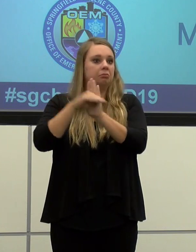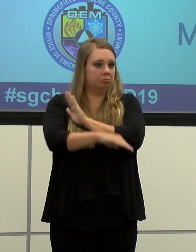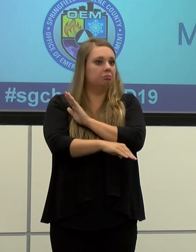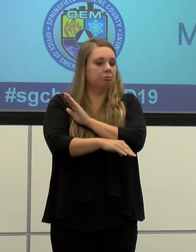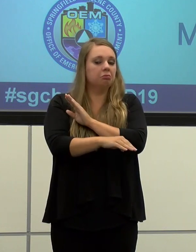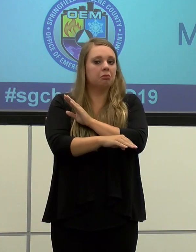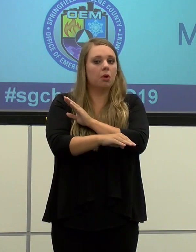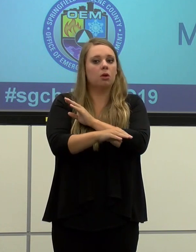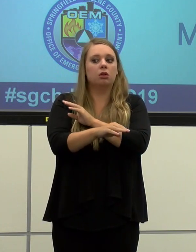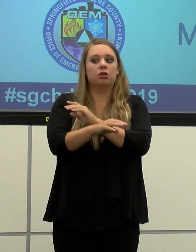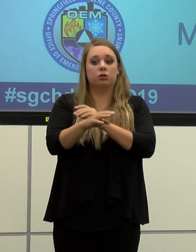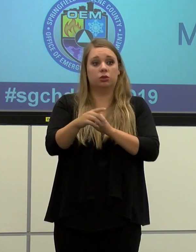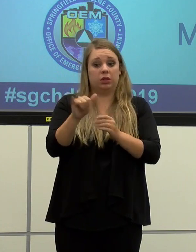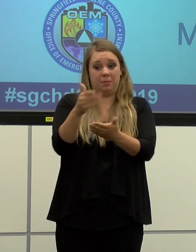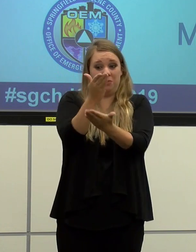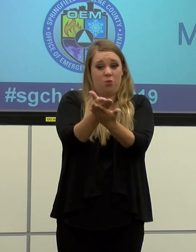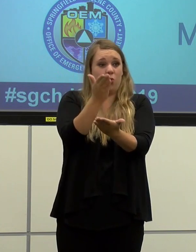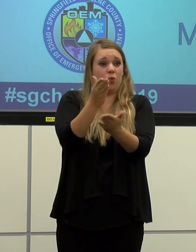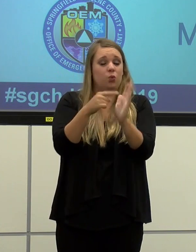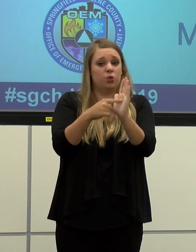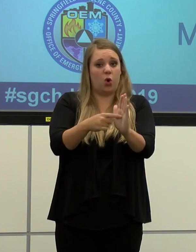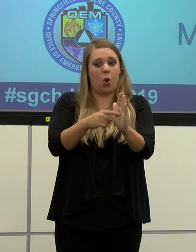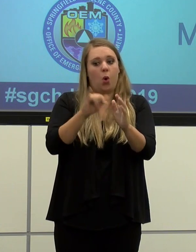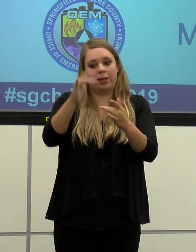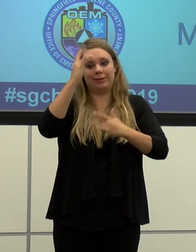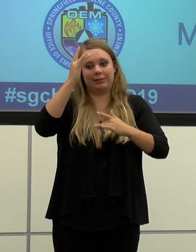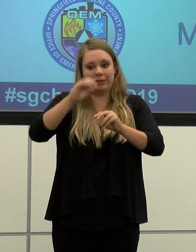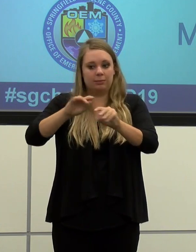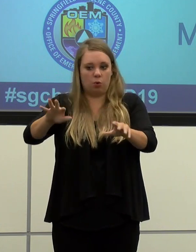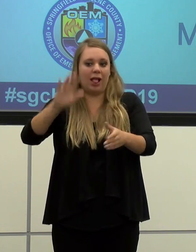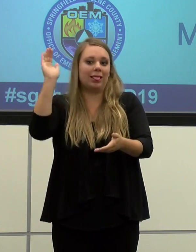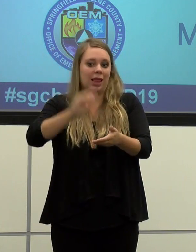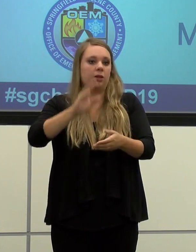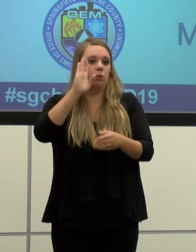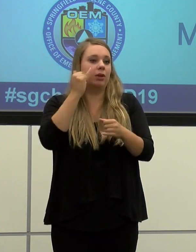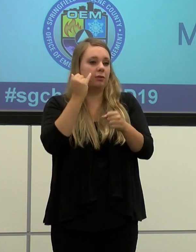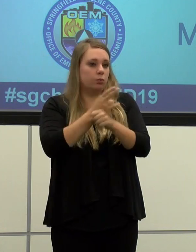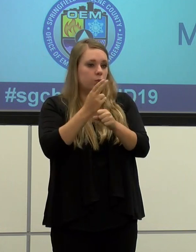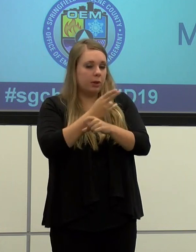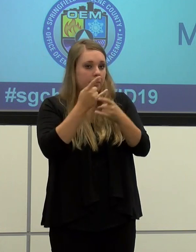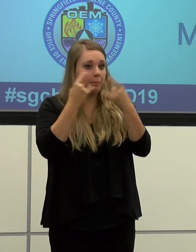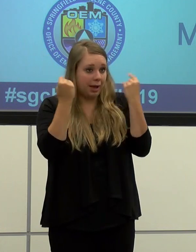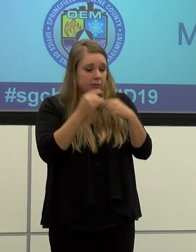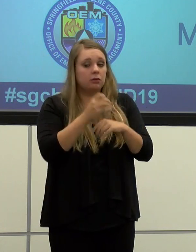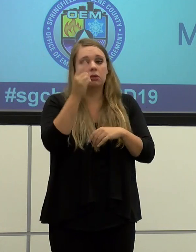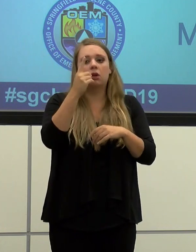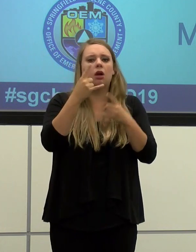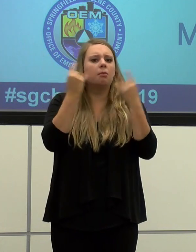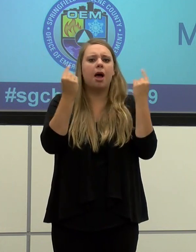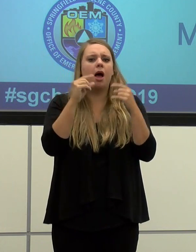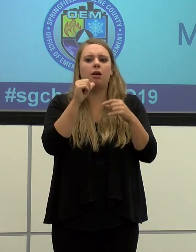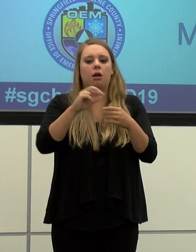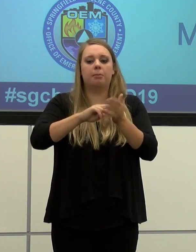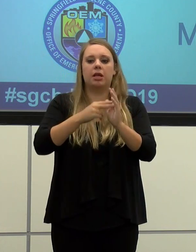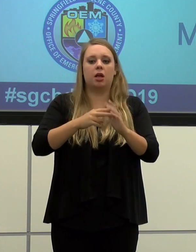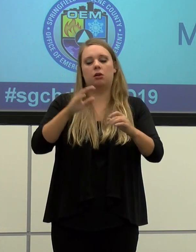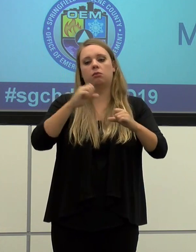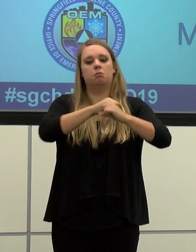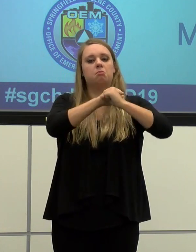mitigating factor for disease transmission. But masking is not a silver bullet.